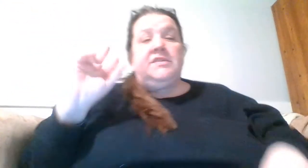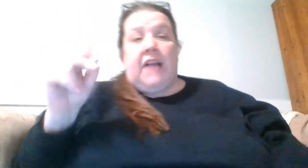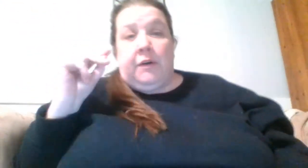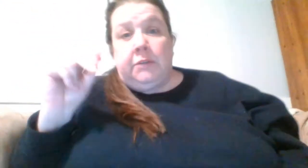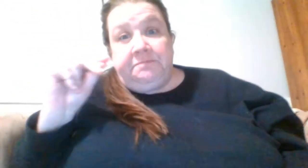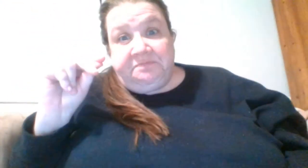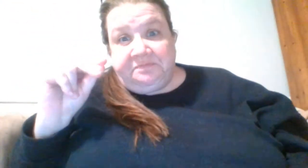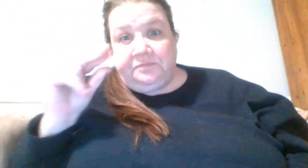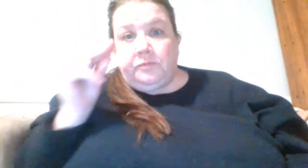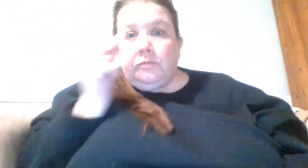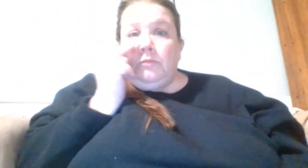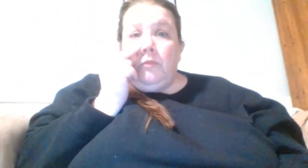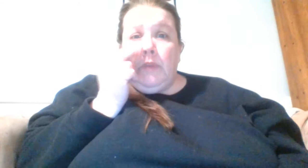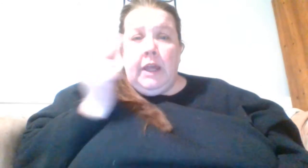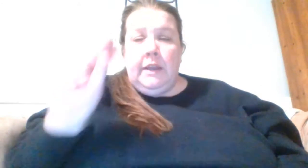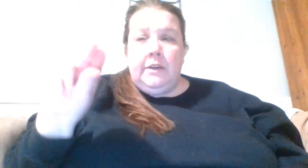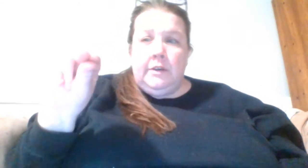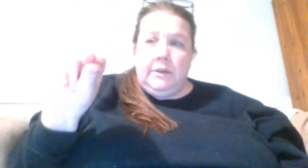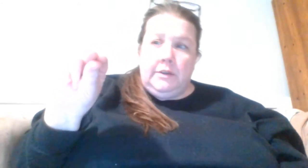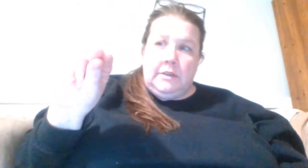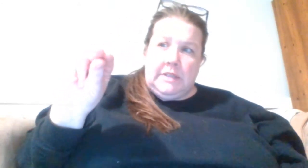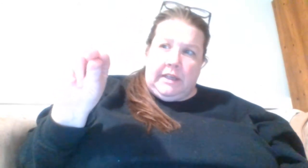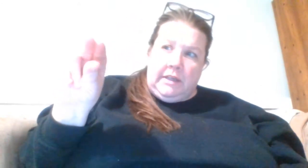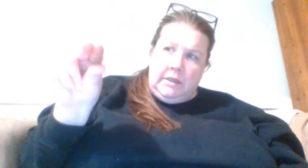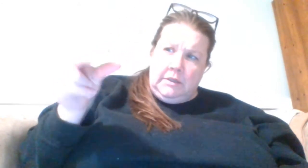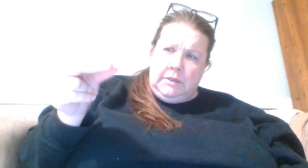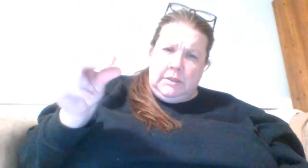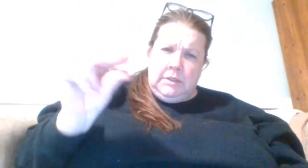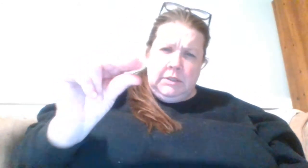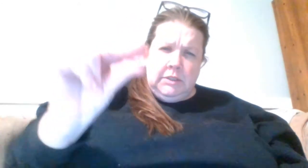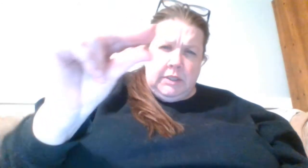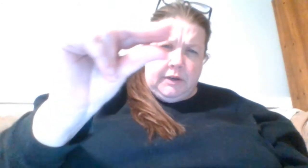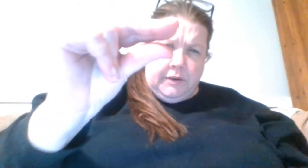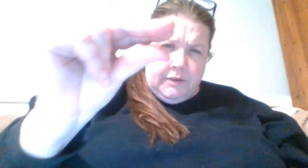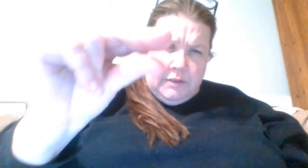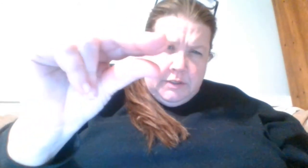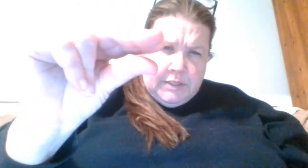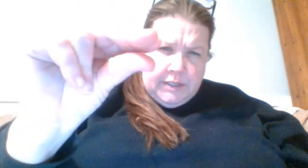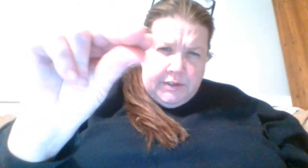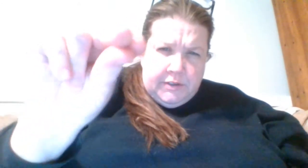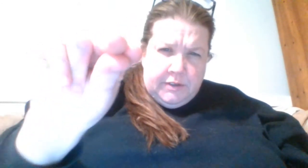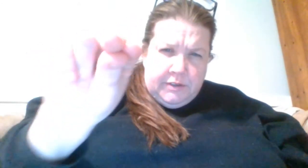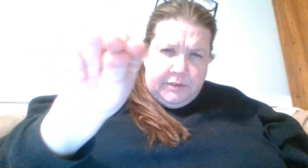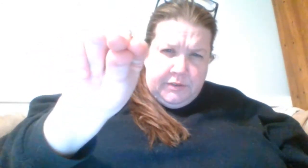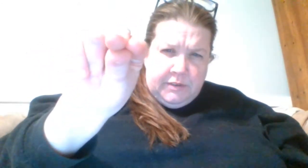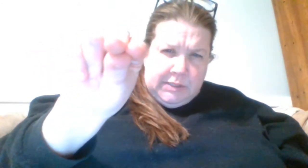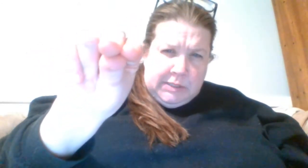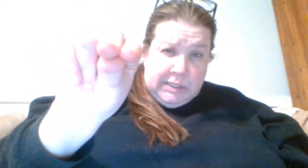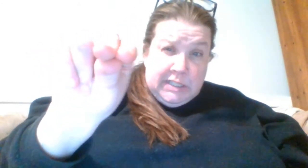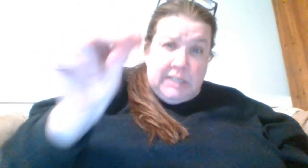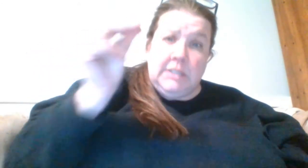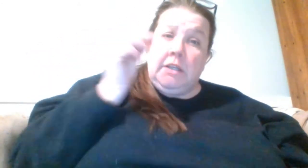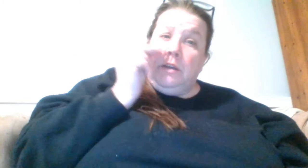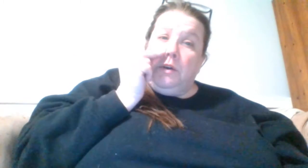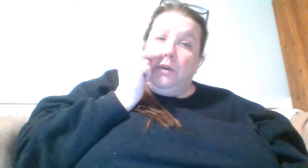is flower. And it's like, I don't know, you take you like this, and you go